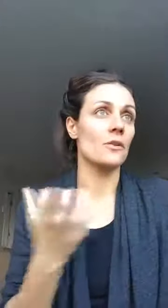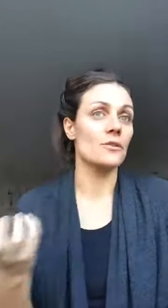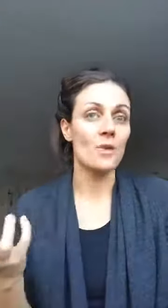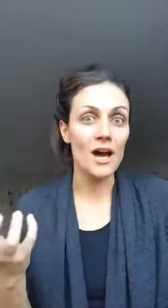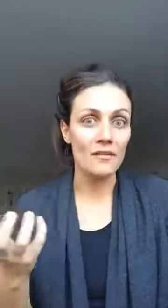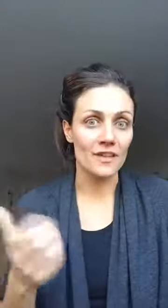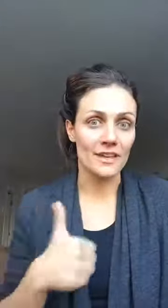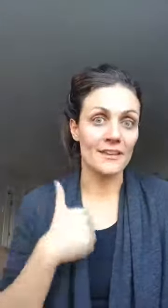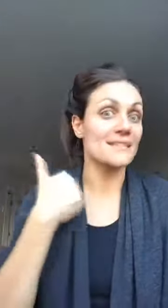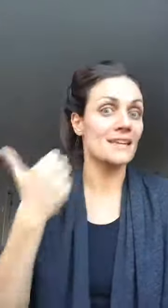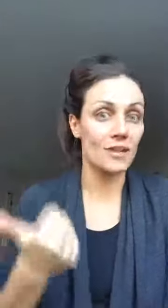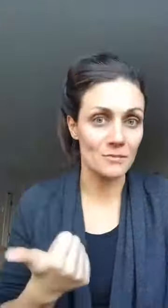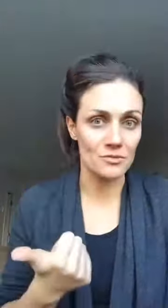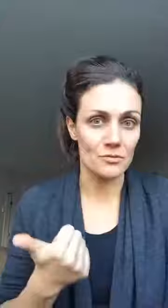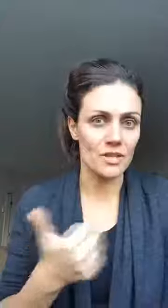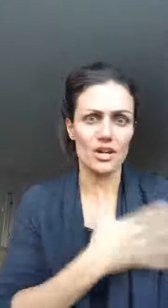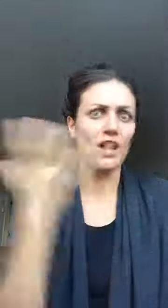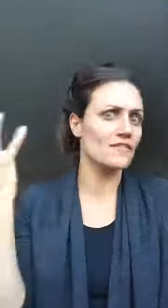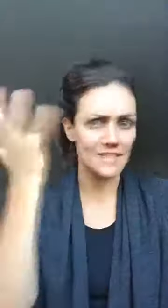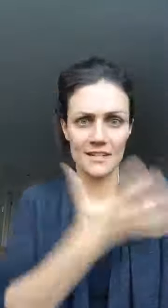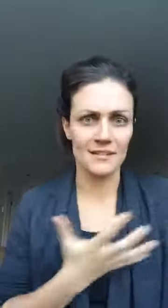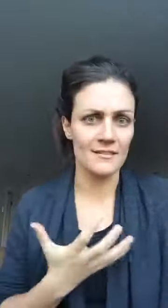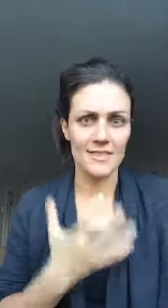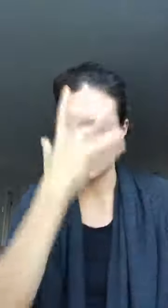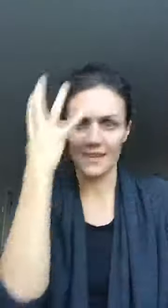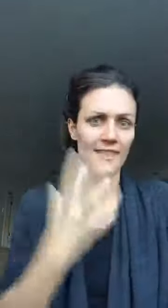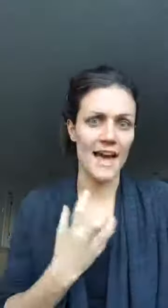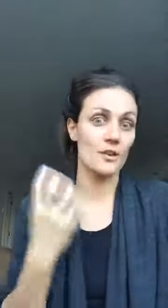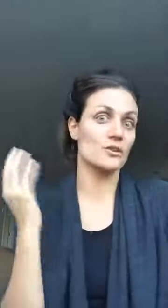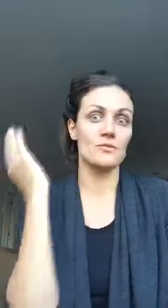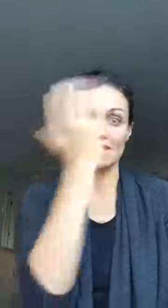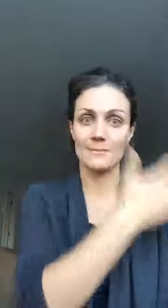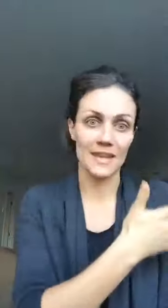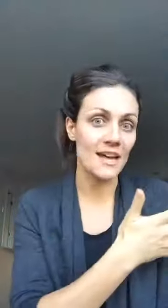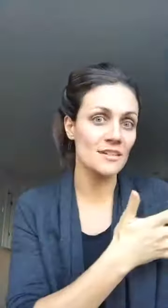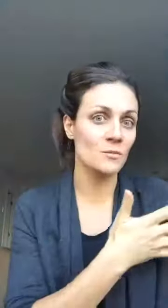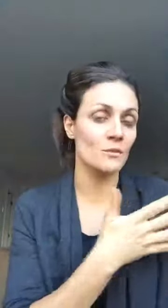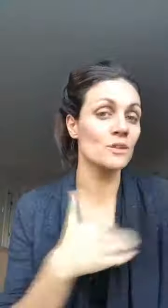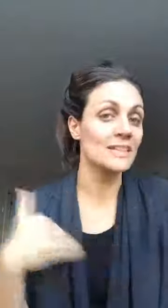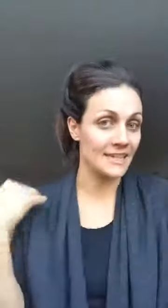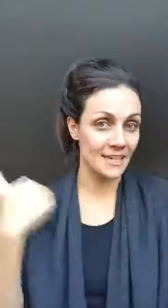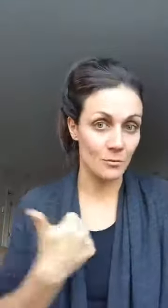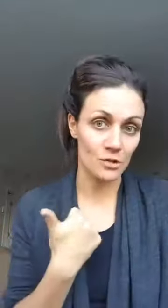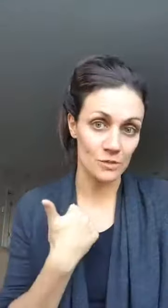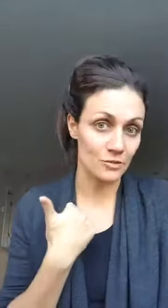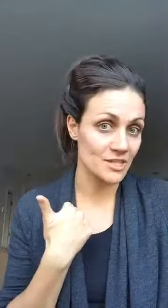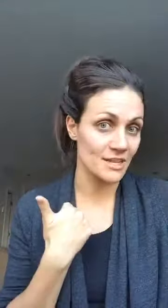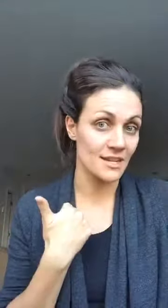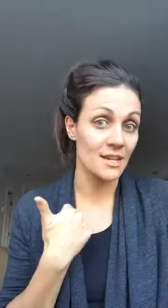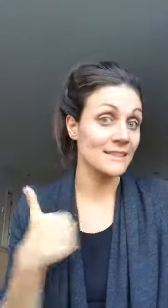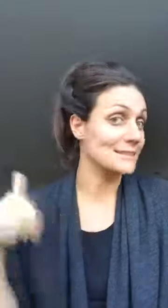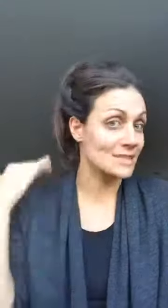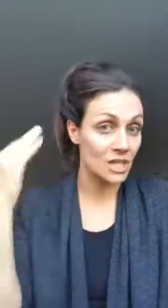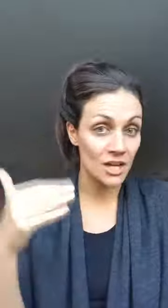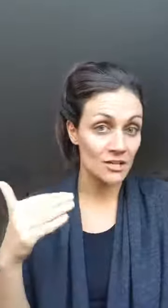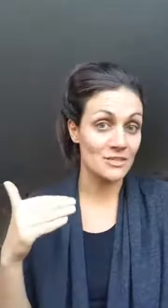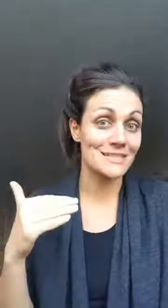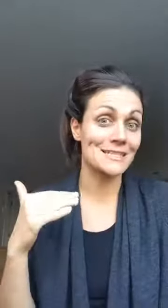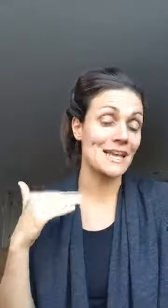you off like a sale comes through then you're all of a sudden thinking that or doing something else when really a morning routine listening to audio setting